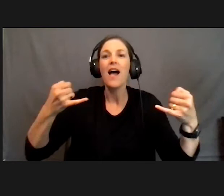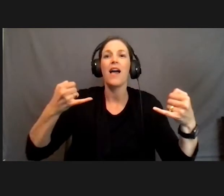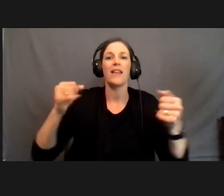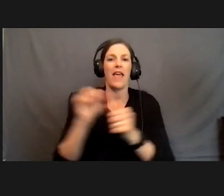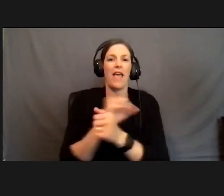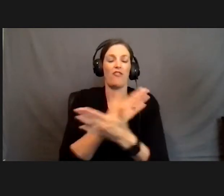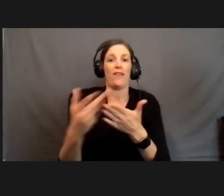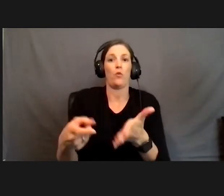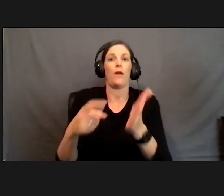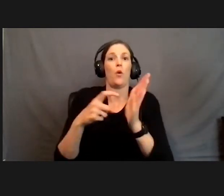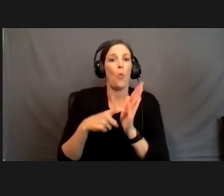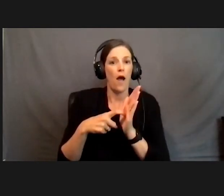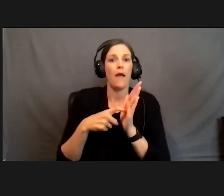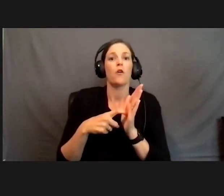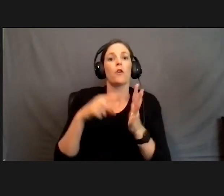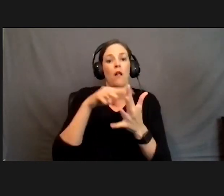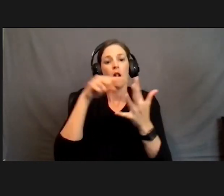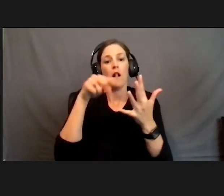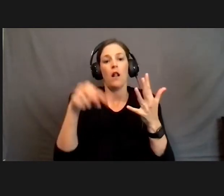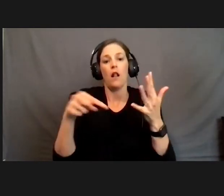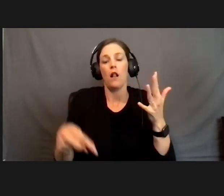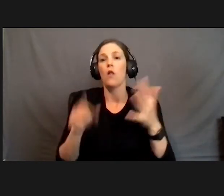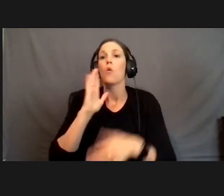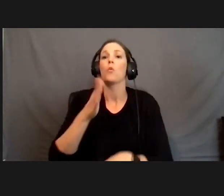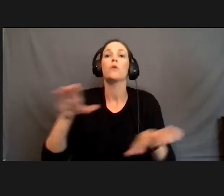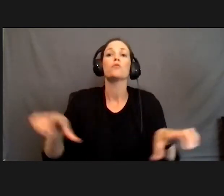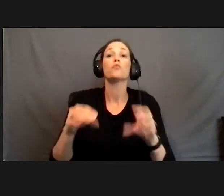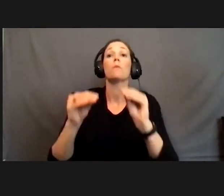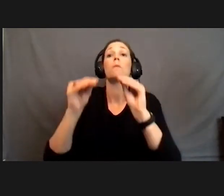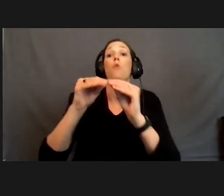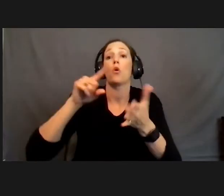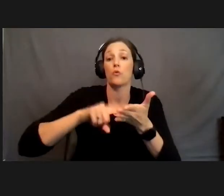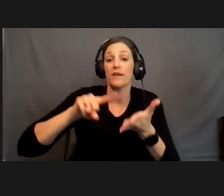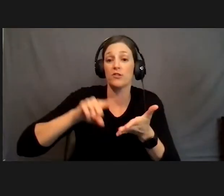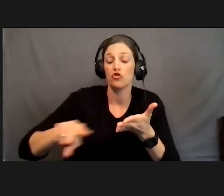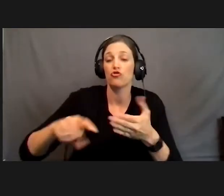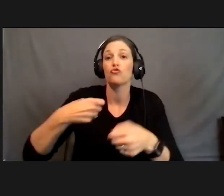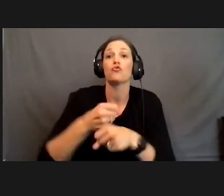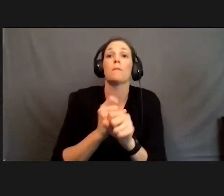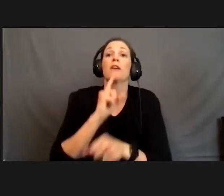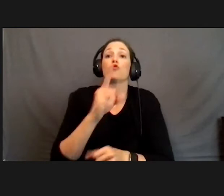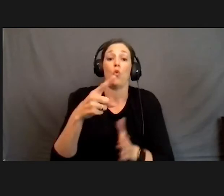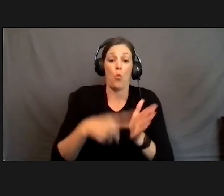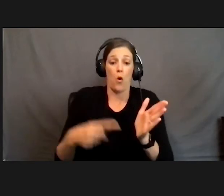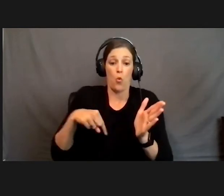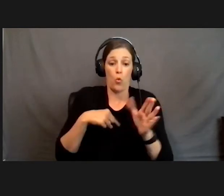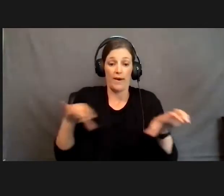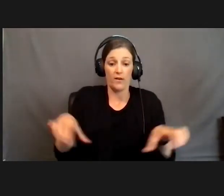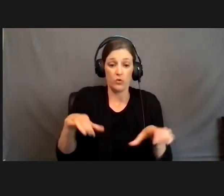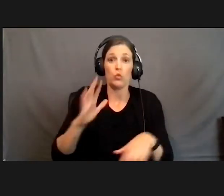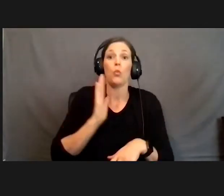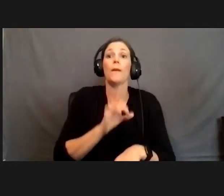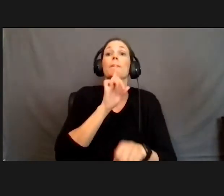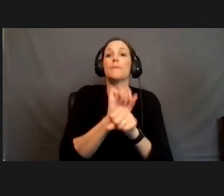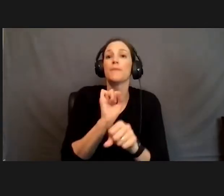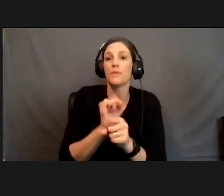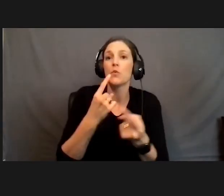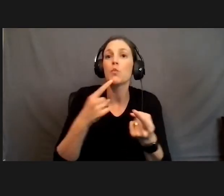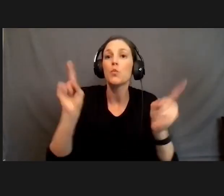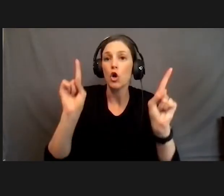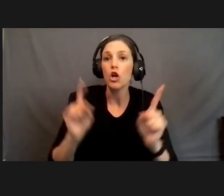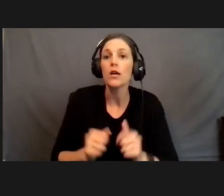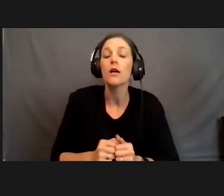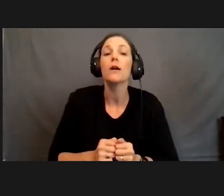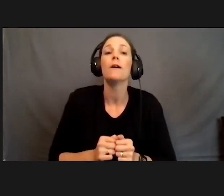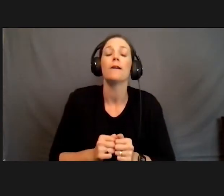to carry it out. We'll do even more research to make sure that what we're doing is actually going to work and, um,